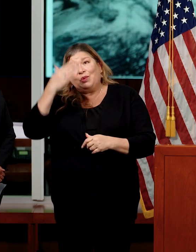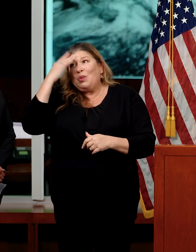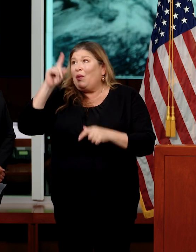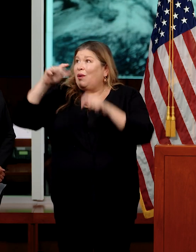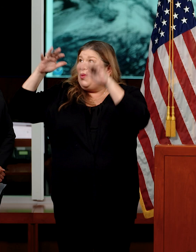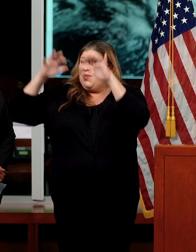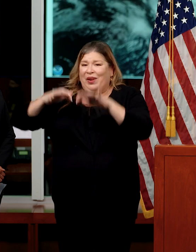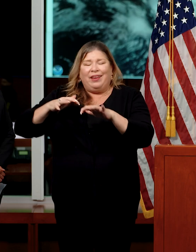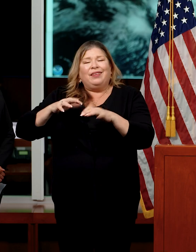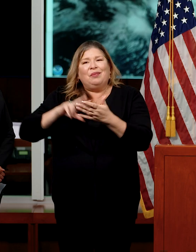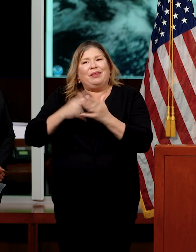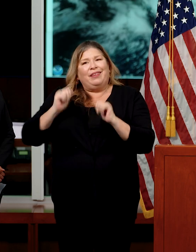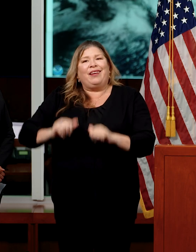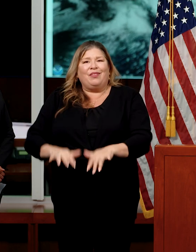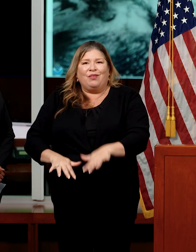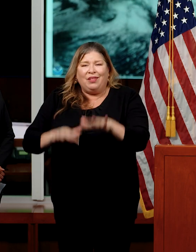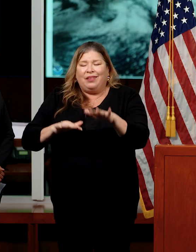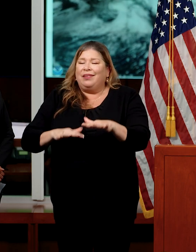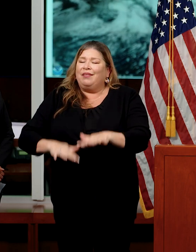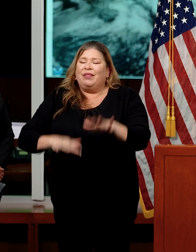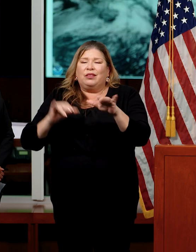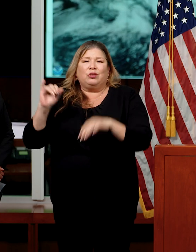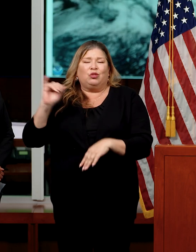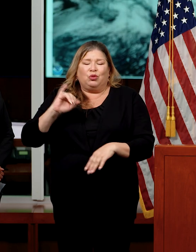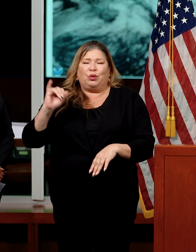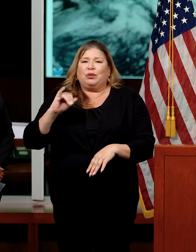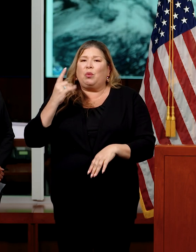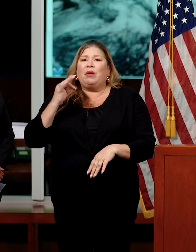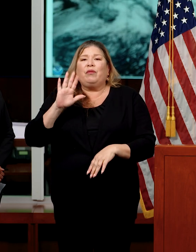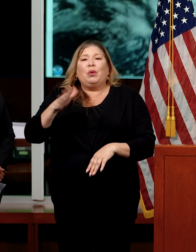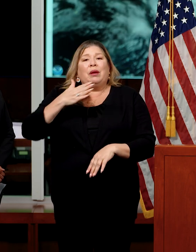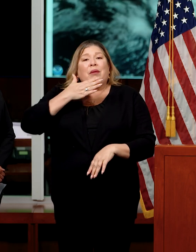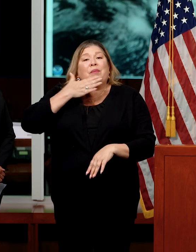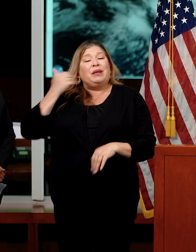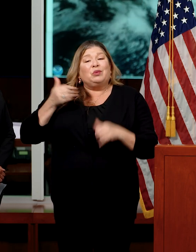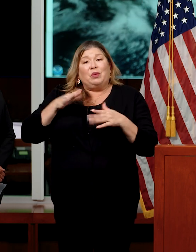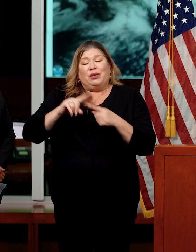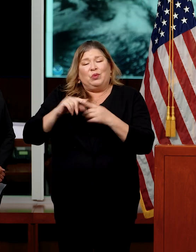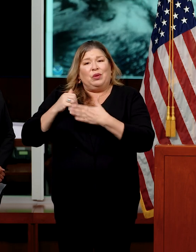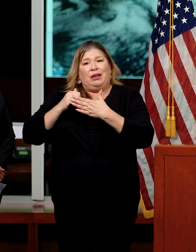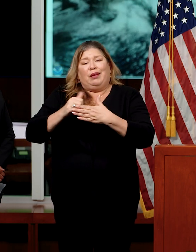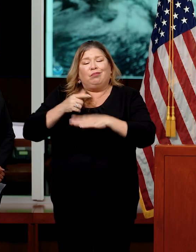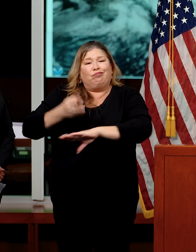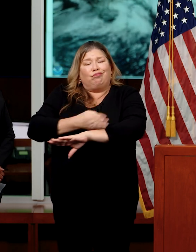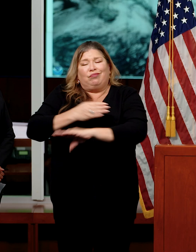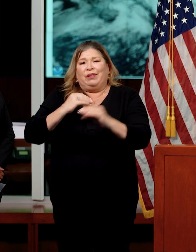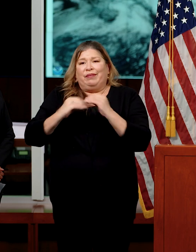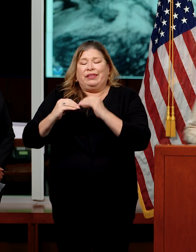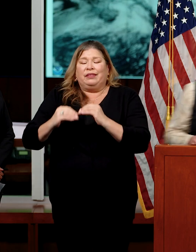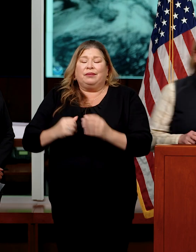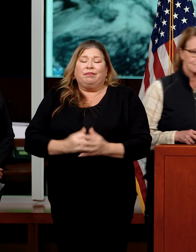rain, it can flood, and that means flood insurance is going to be one of your best means to help you with your recovery efforts.